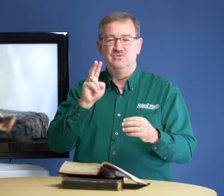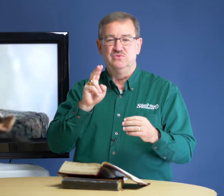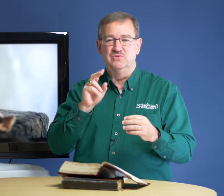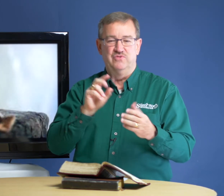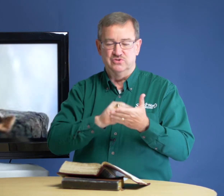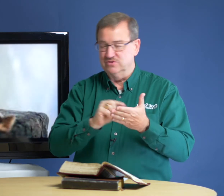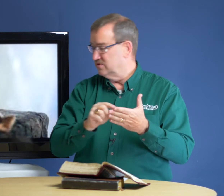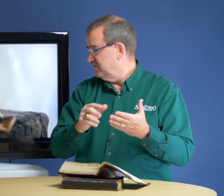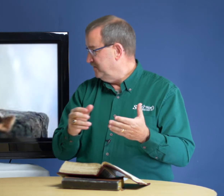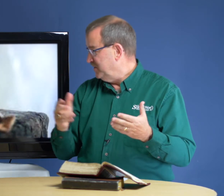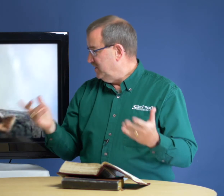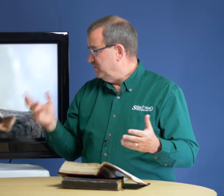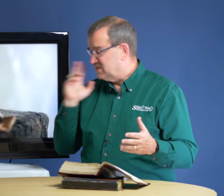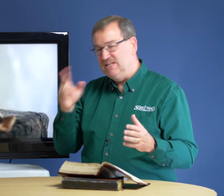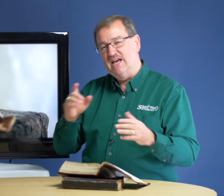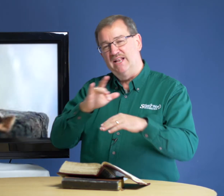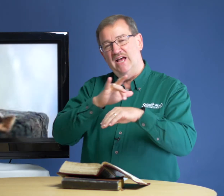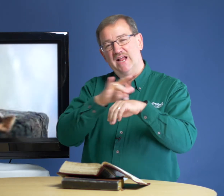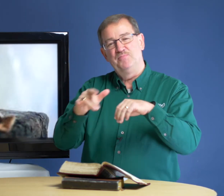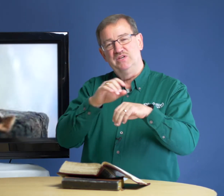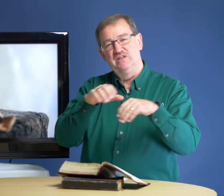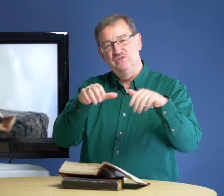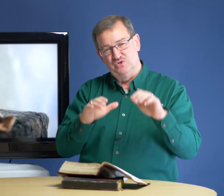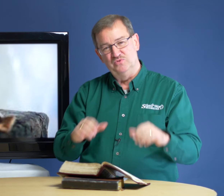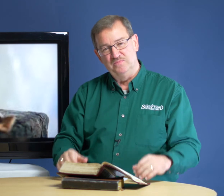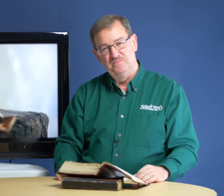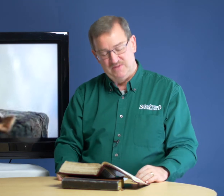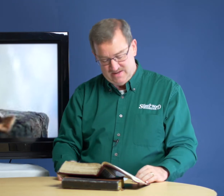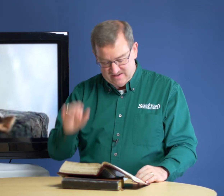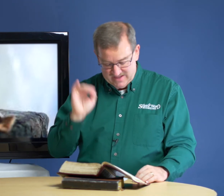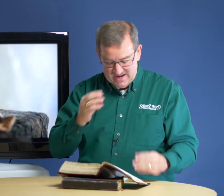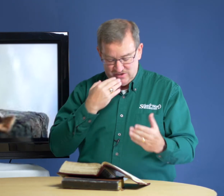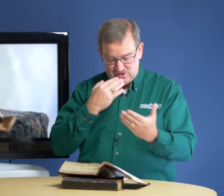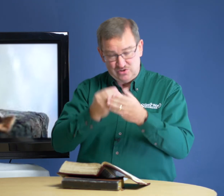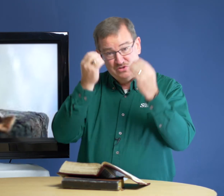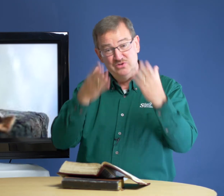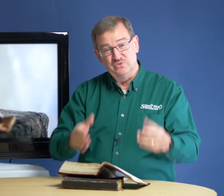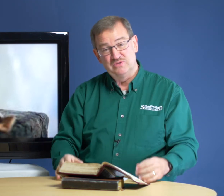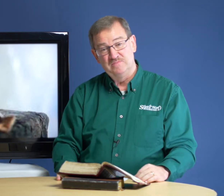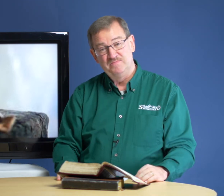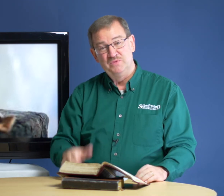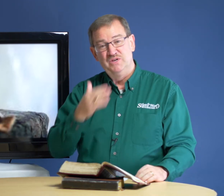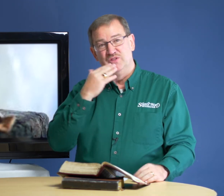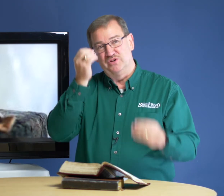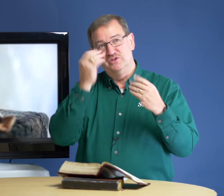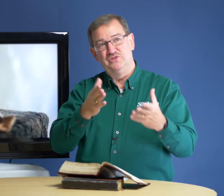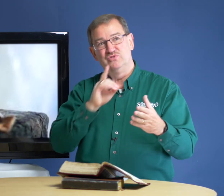verses. We see that empty tomb. That is the good news. The good news